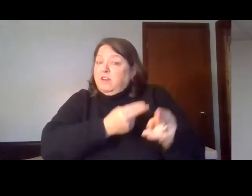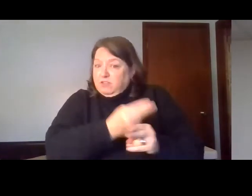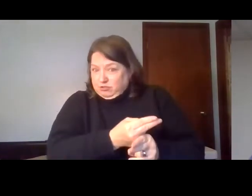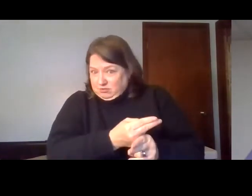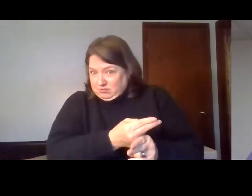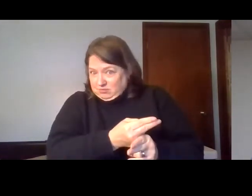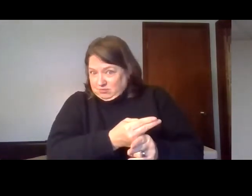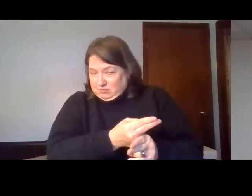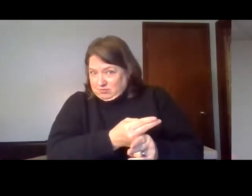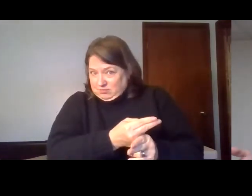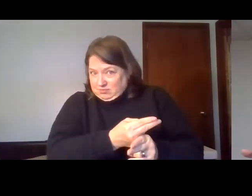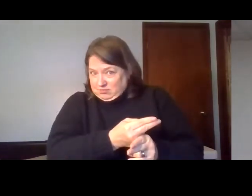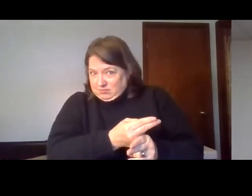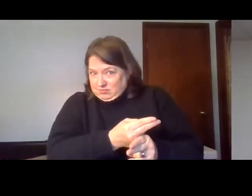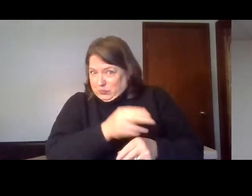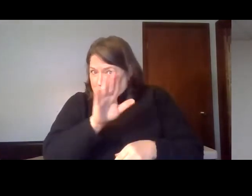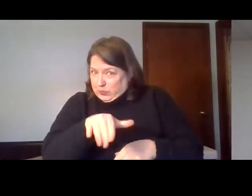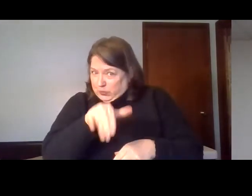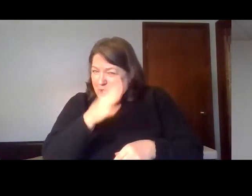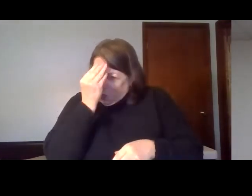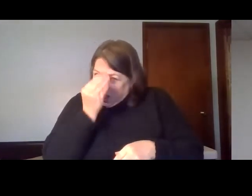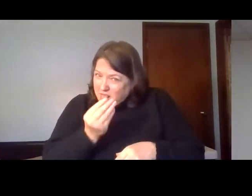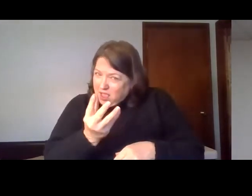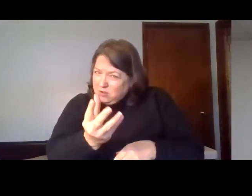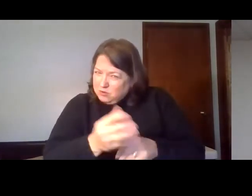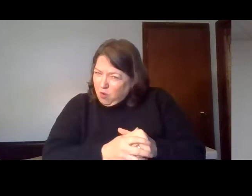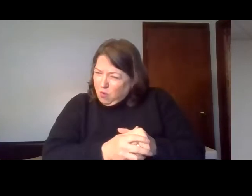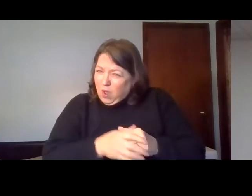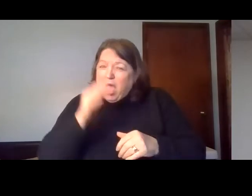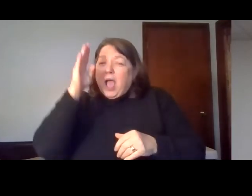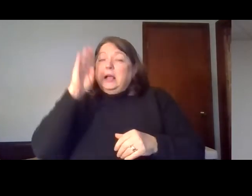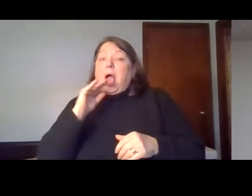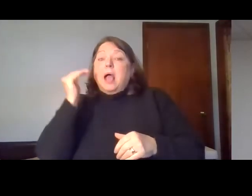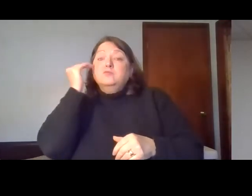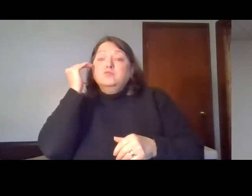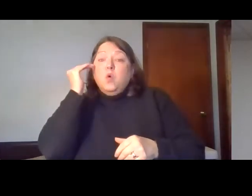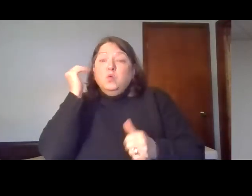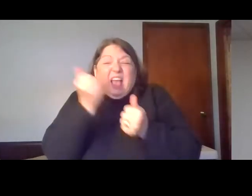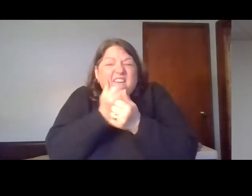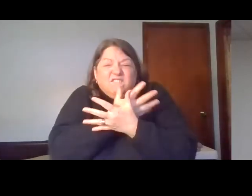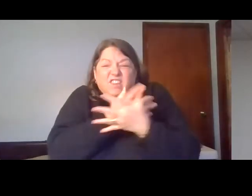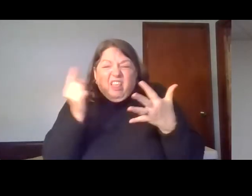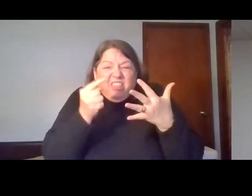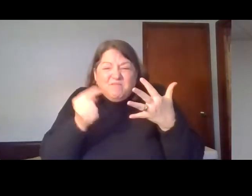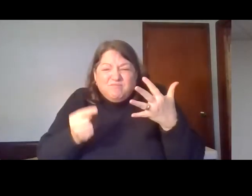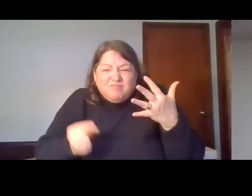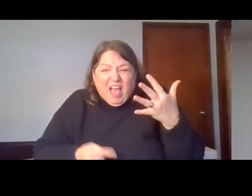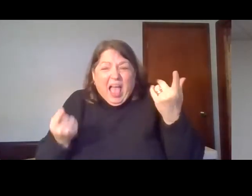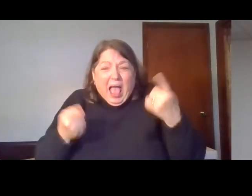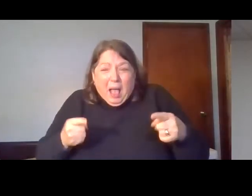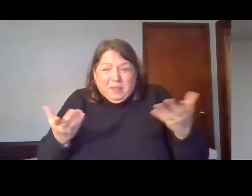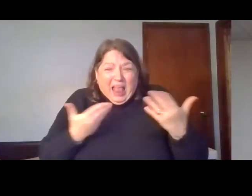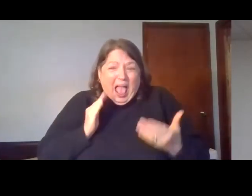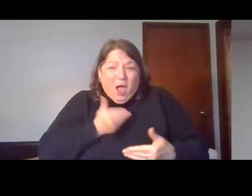My friends, I want you to know that God knows everything that's going on in our world, and he knows everything that's going on